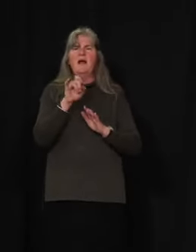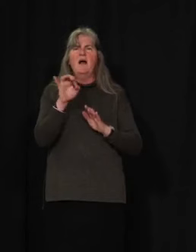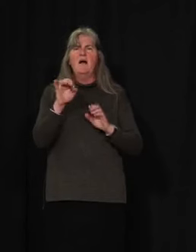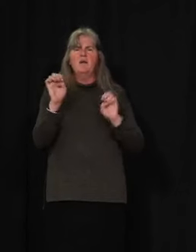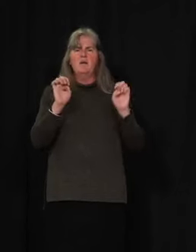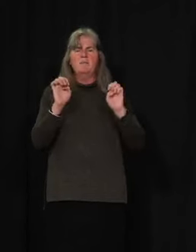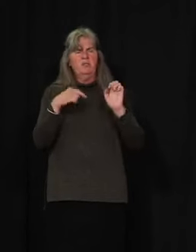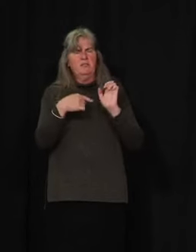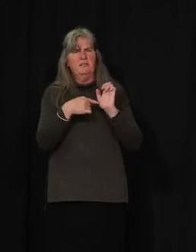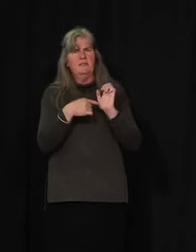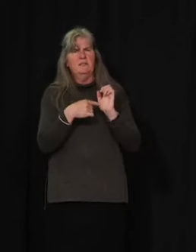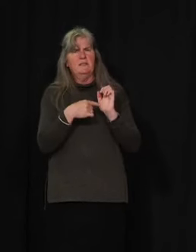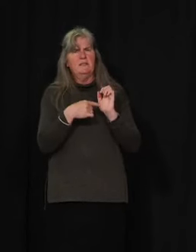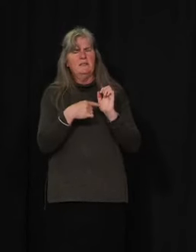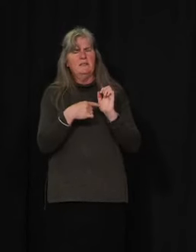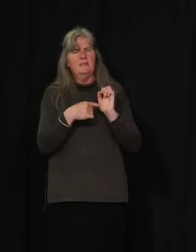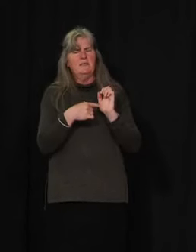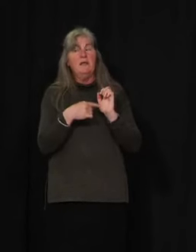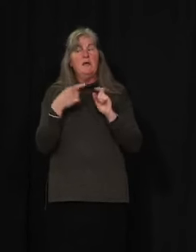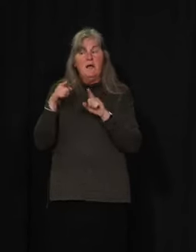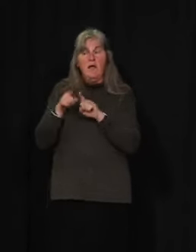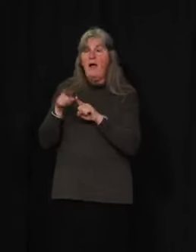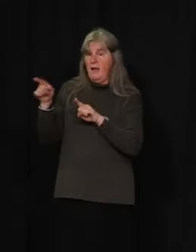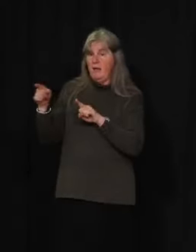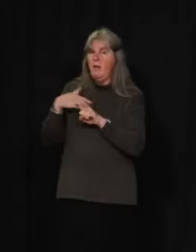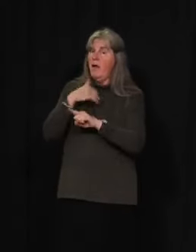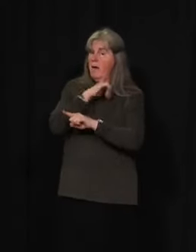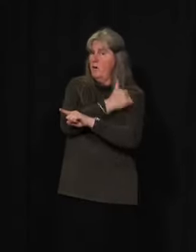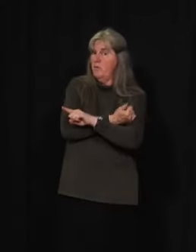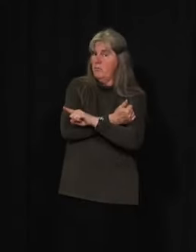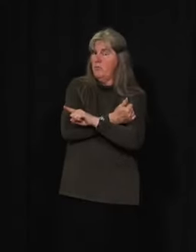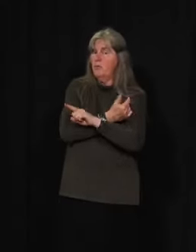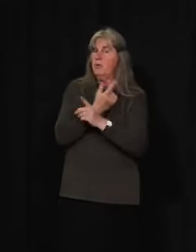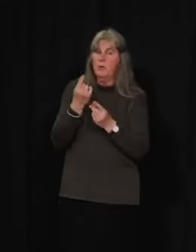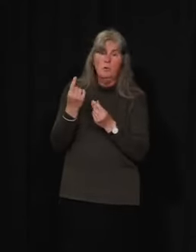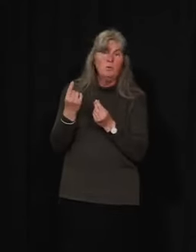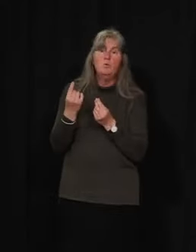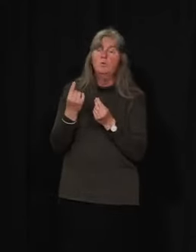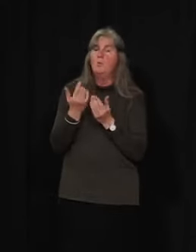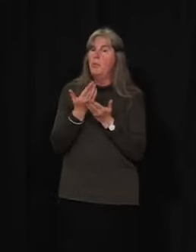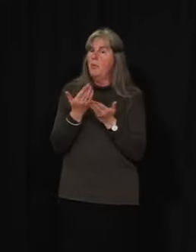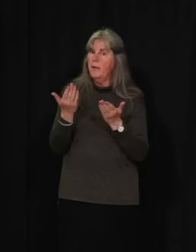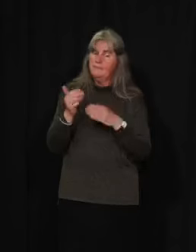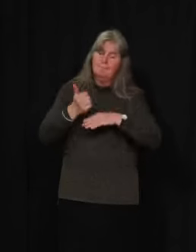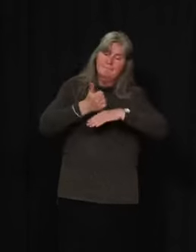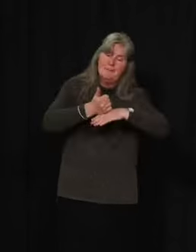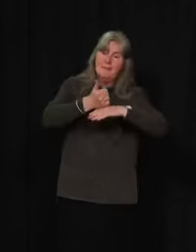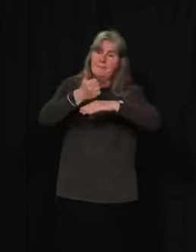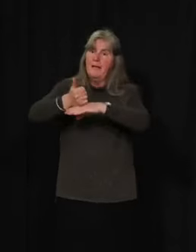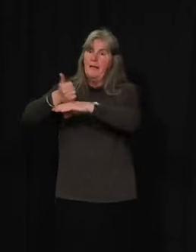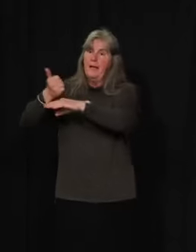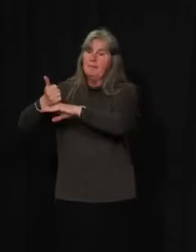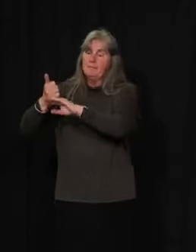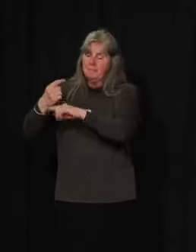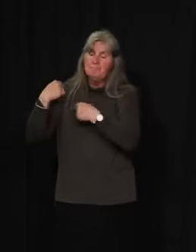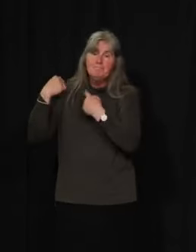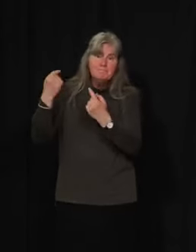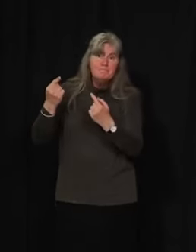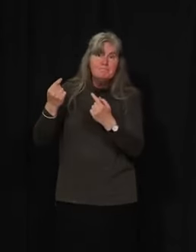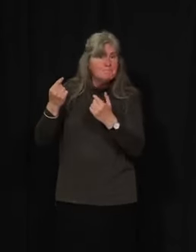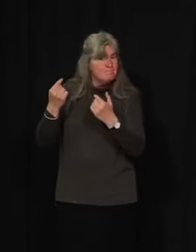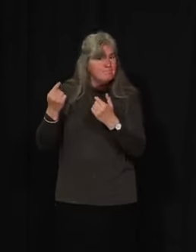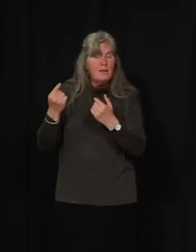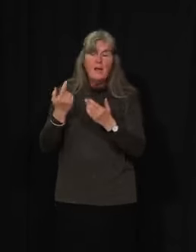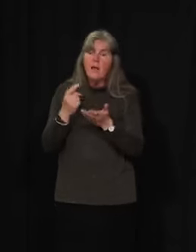it really is... Yeah, I agree it gives us those tools to be able to put in place all that we have put in place,